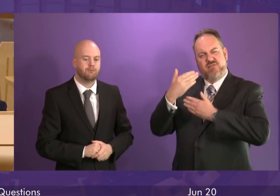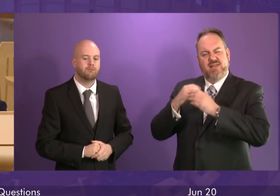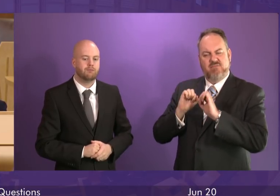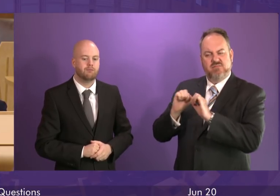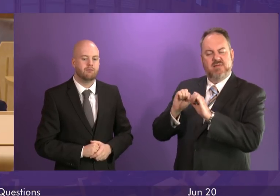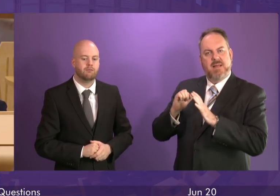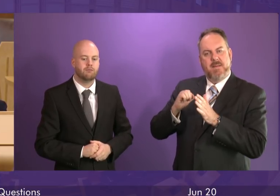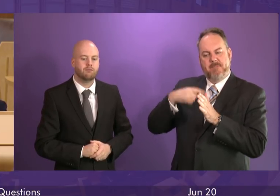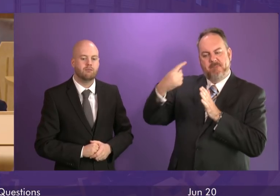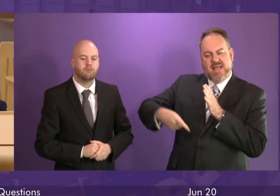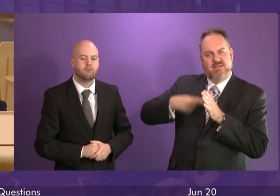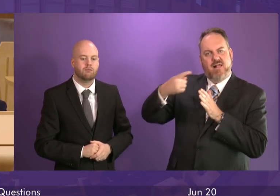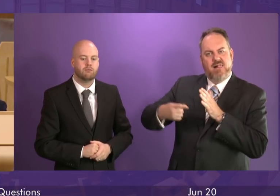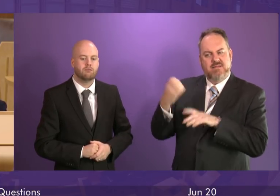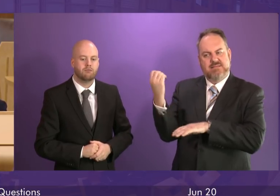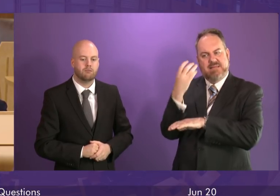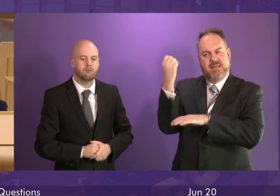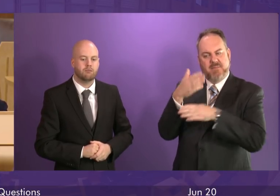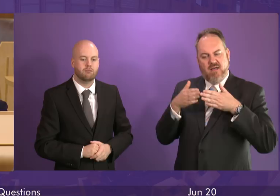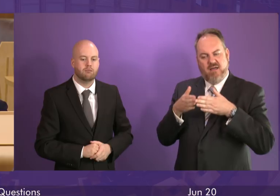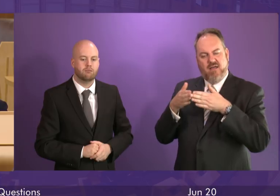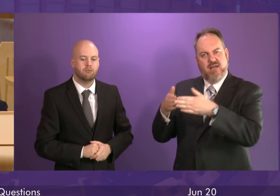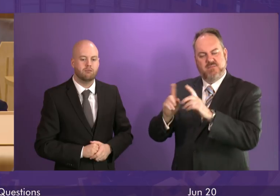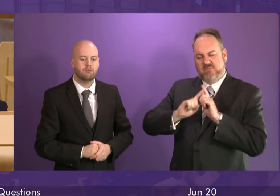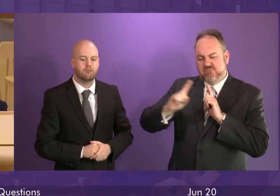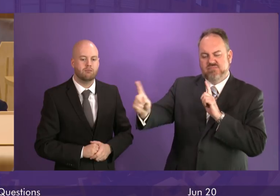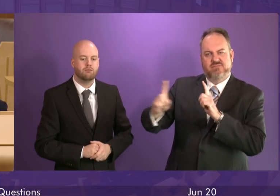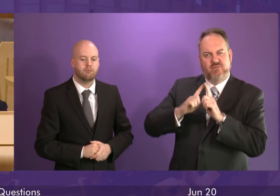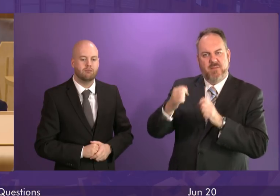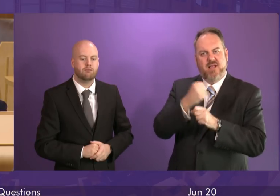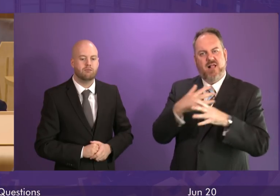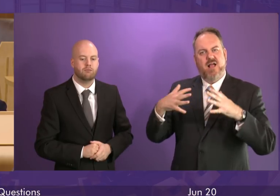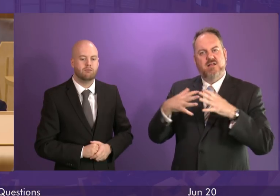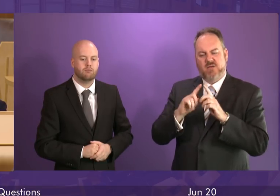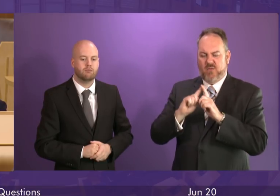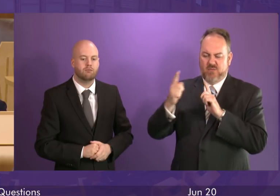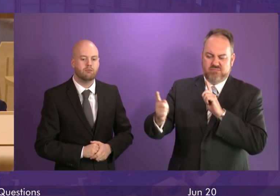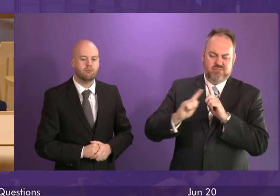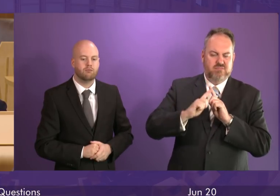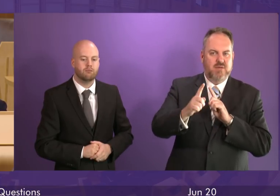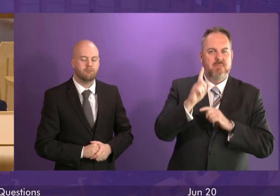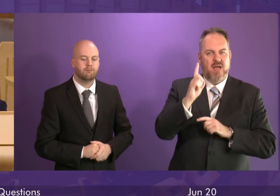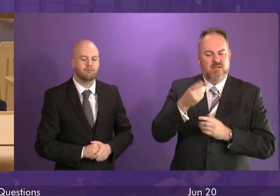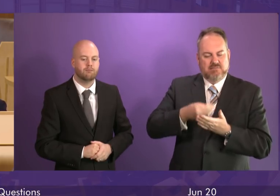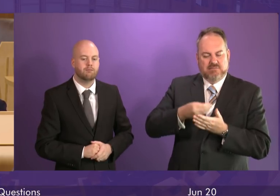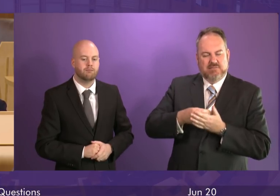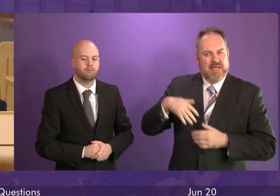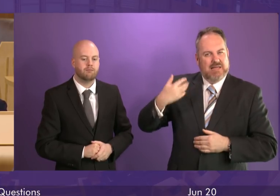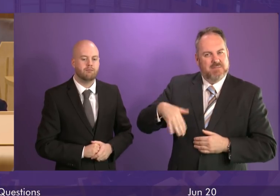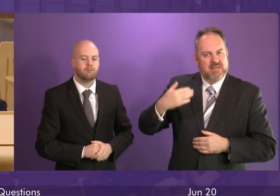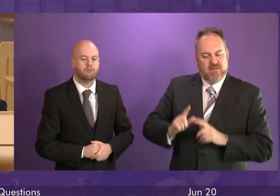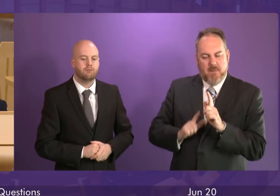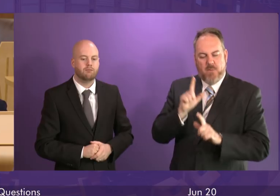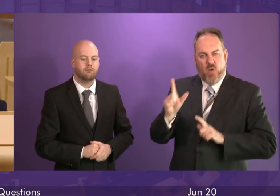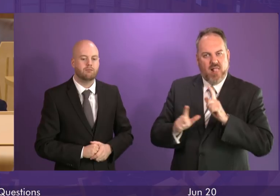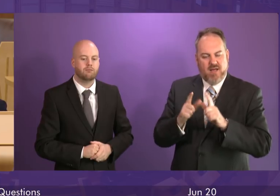symbol of Scotland, has sailed every summer on the Clyde Coast and beyond until now. Expensive boiler repairs likened to open heart surgery have put the